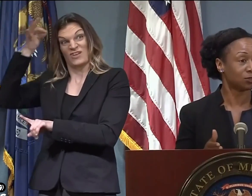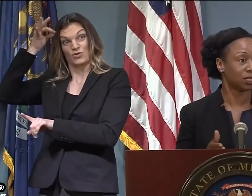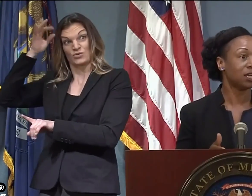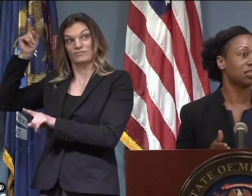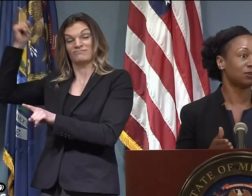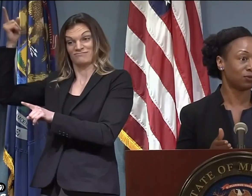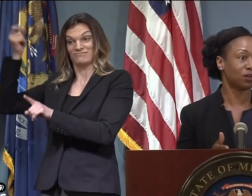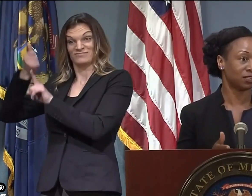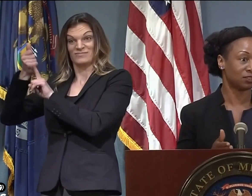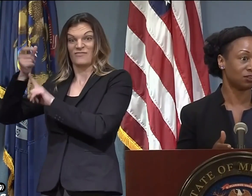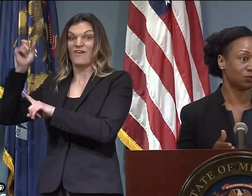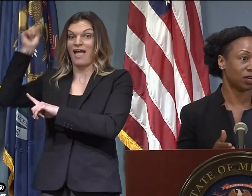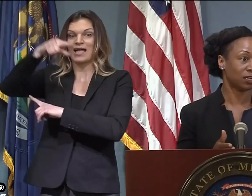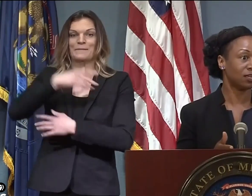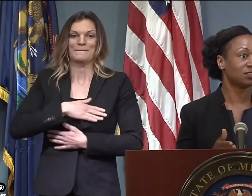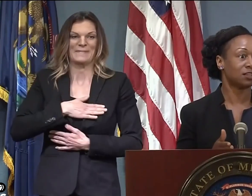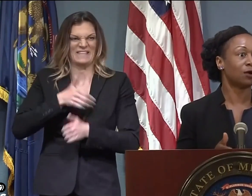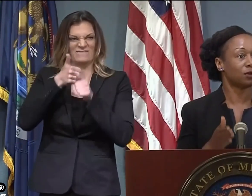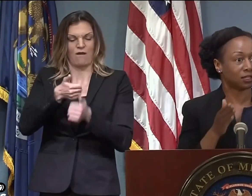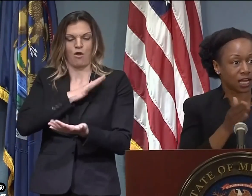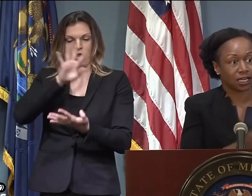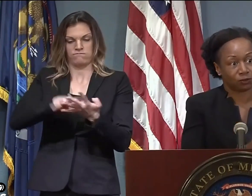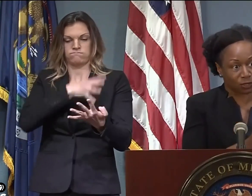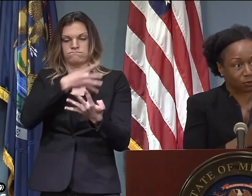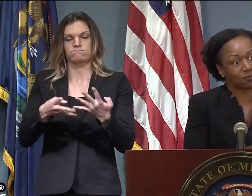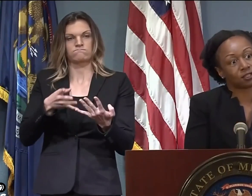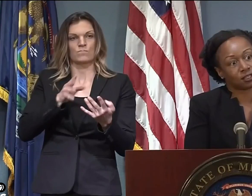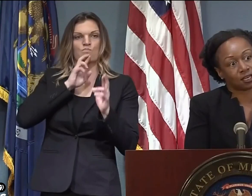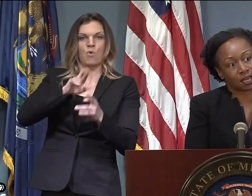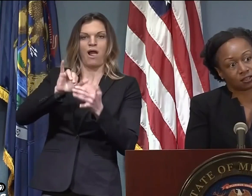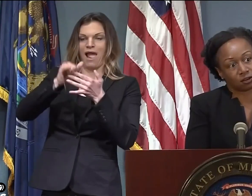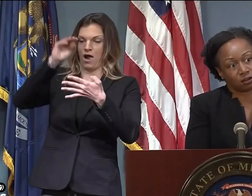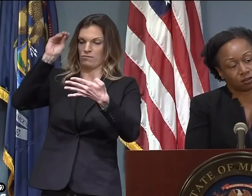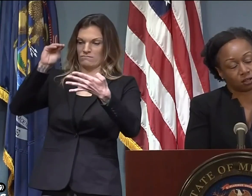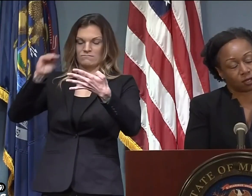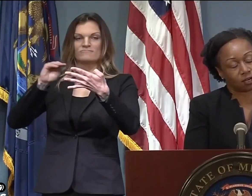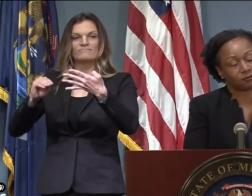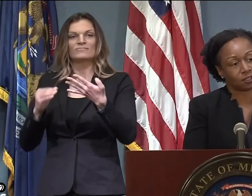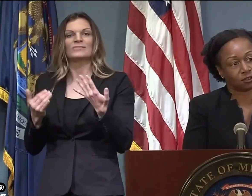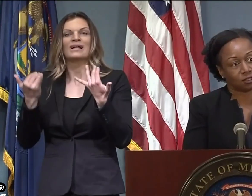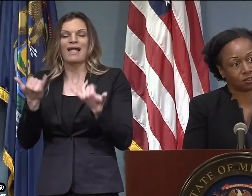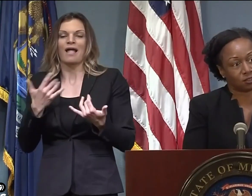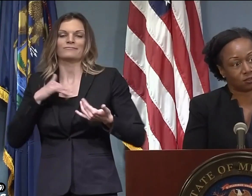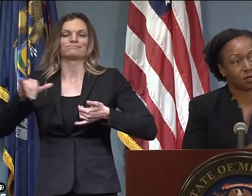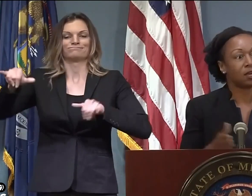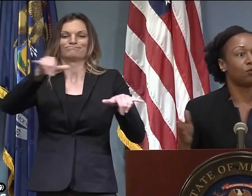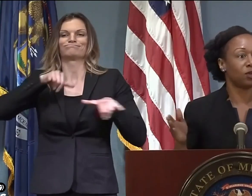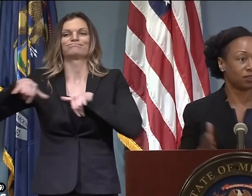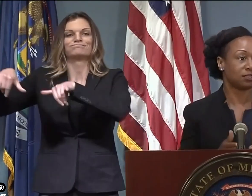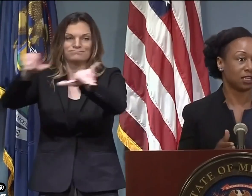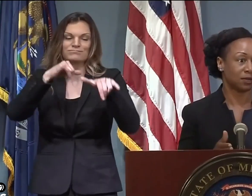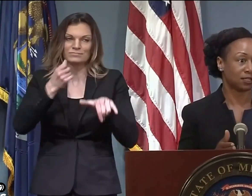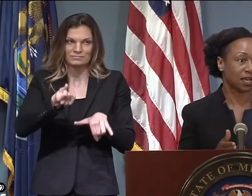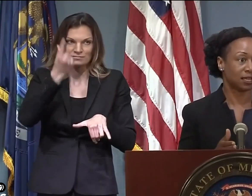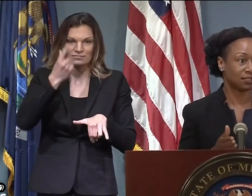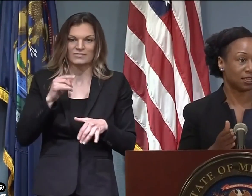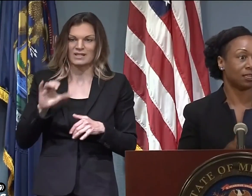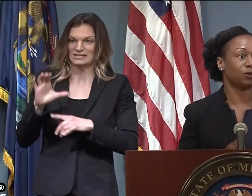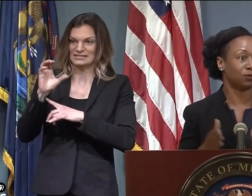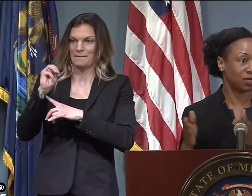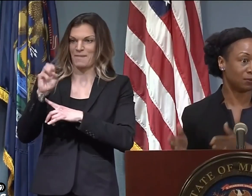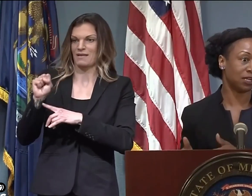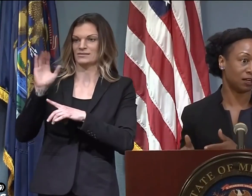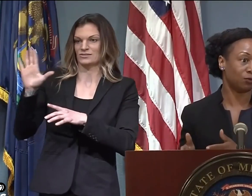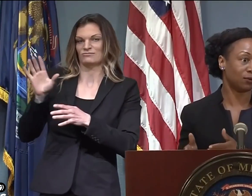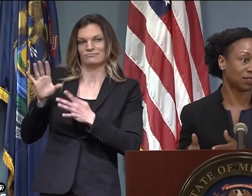has actually asked everyone in the country to report in a certain way, so now we're aligning what we previously had asked our long-term care facilities